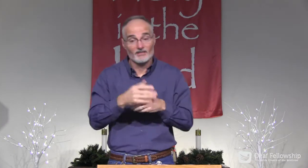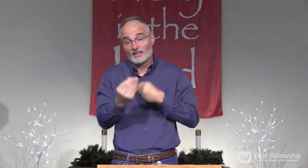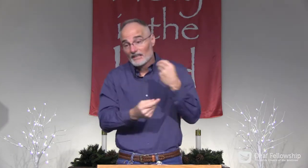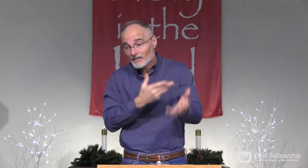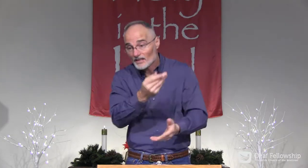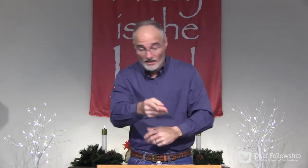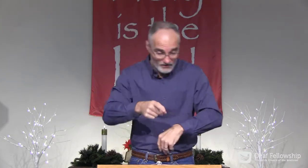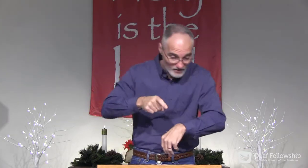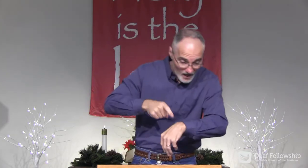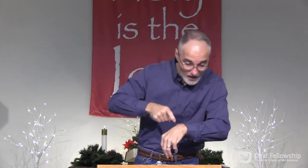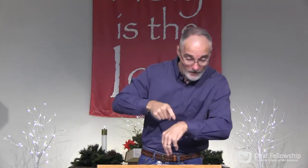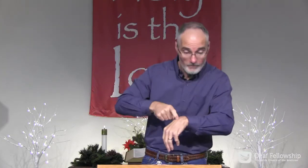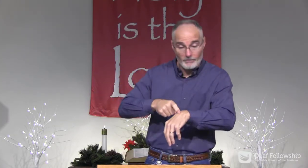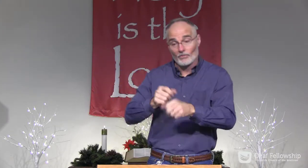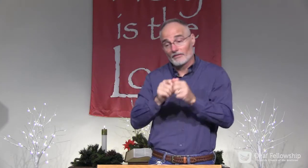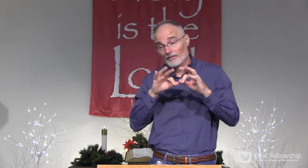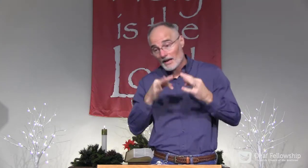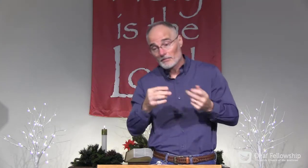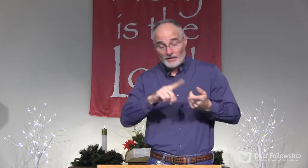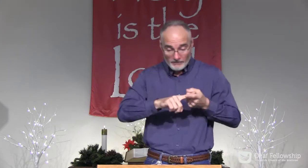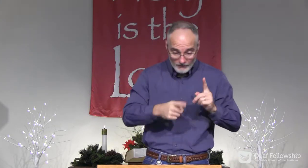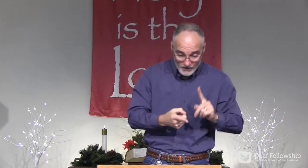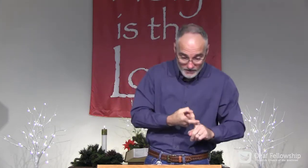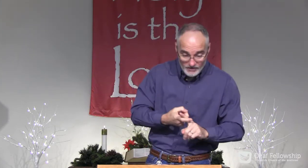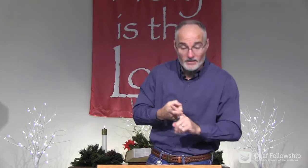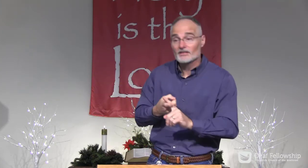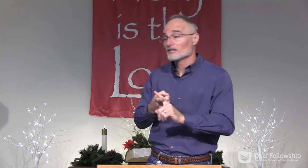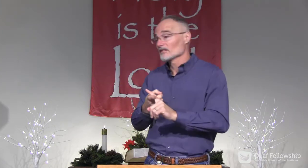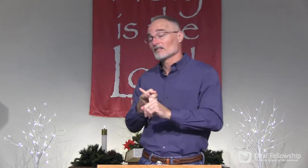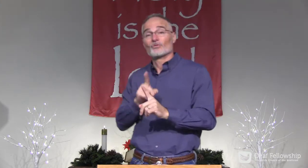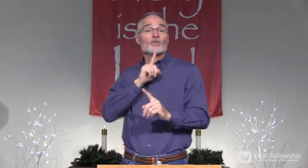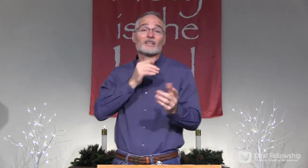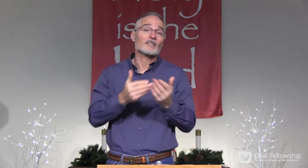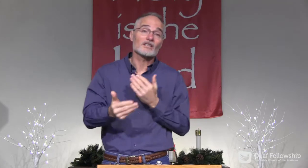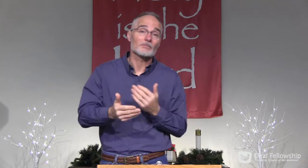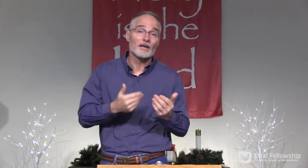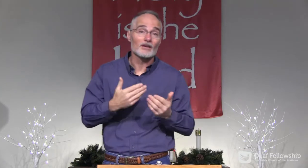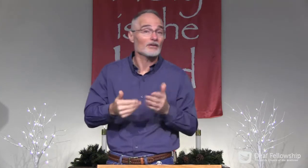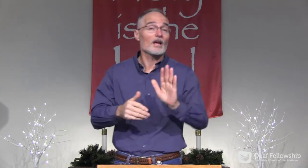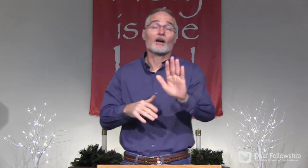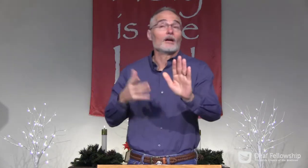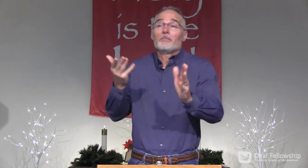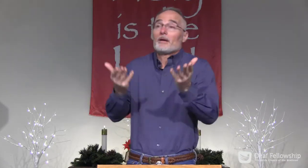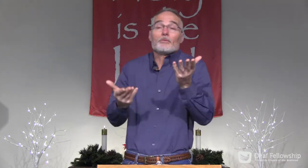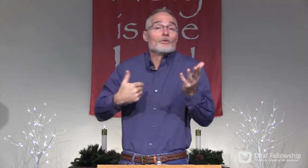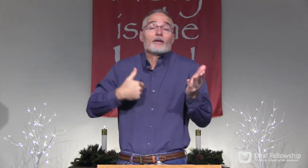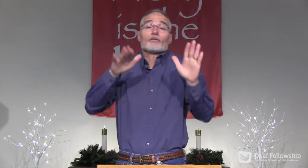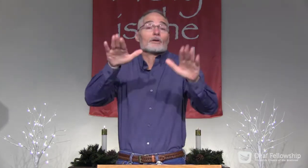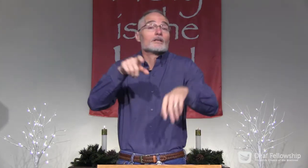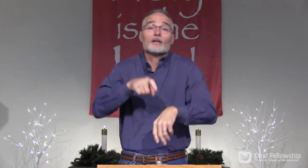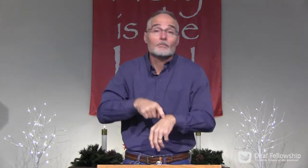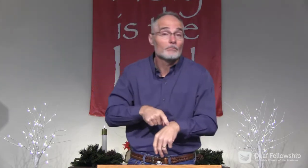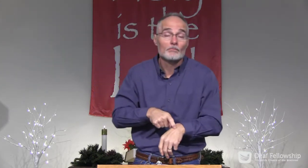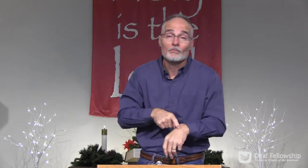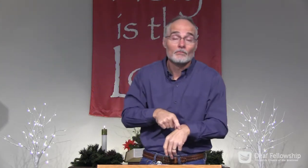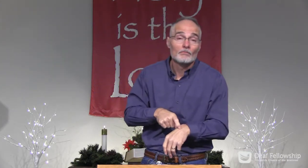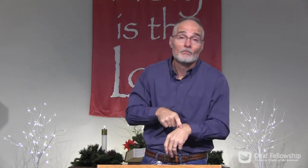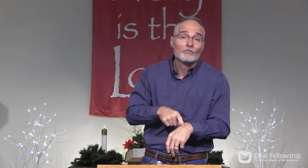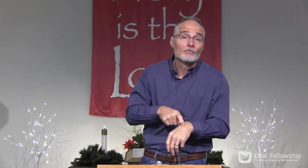honestly, all that you do to give your time, spend time with family and friends, it really